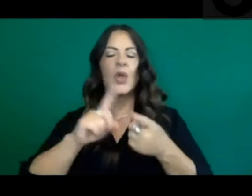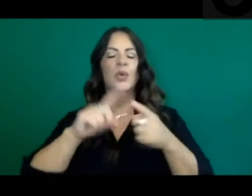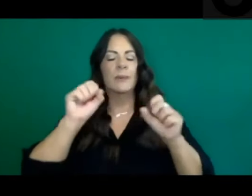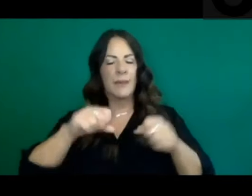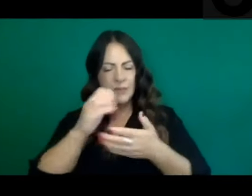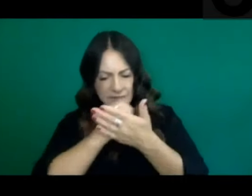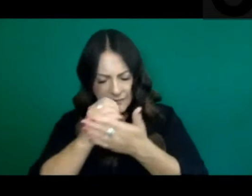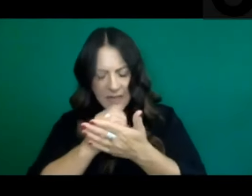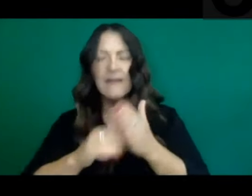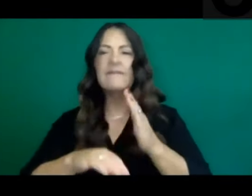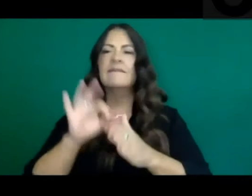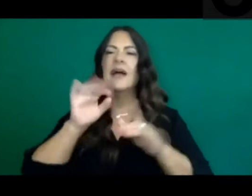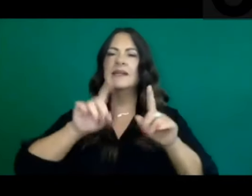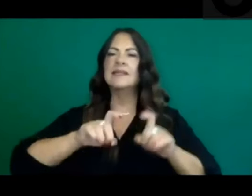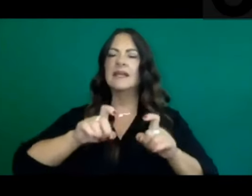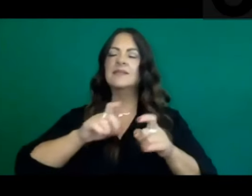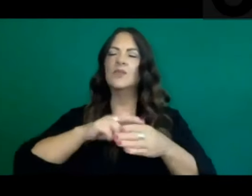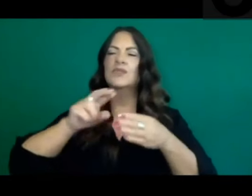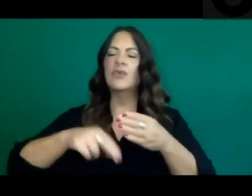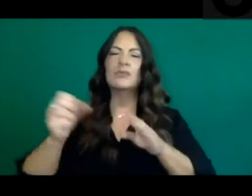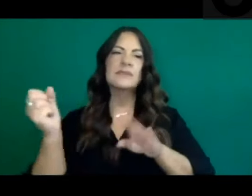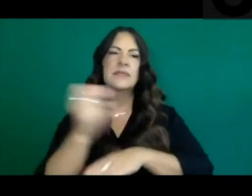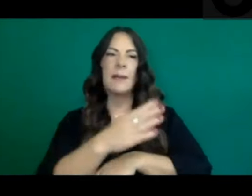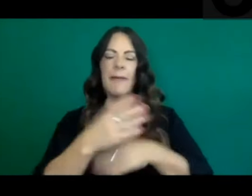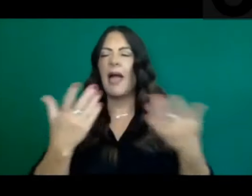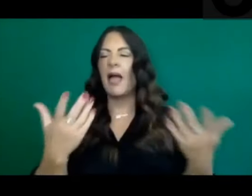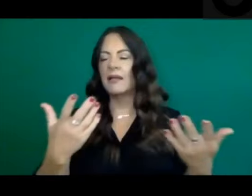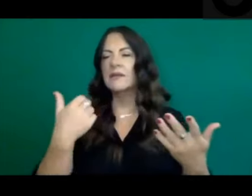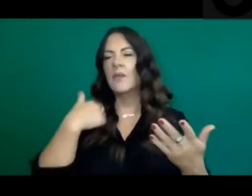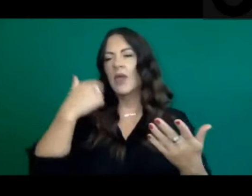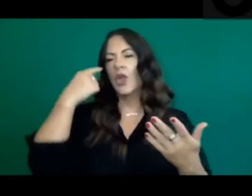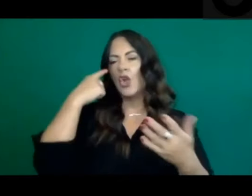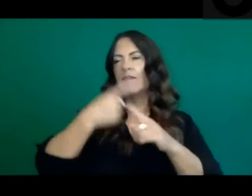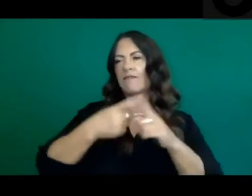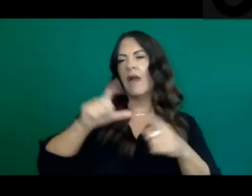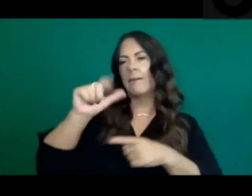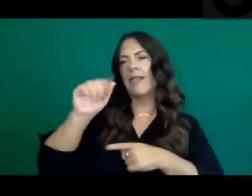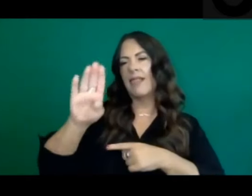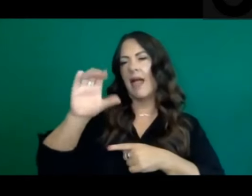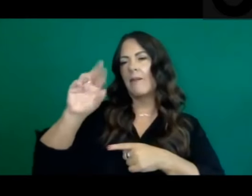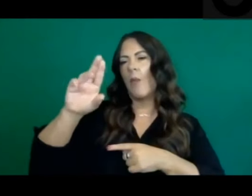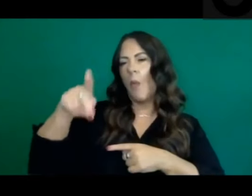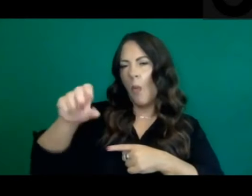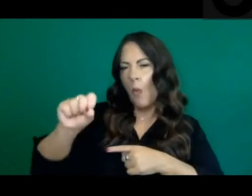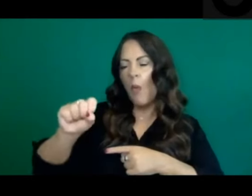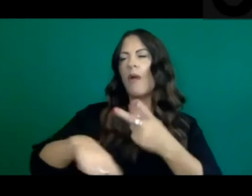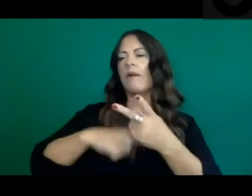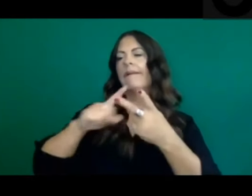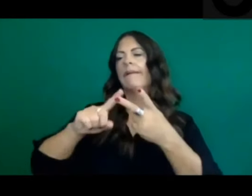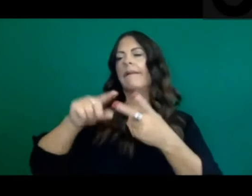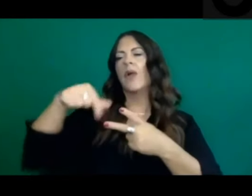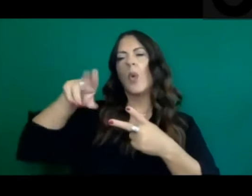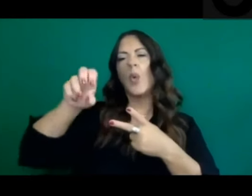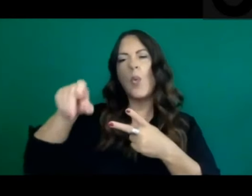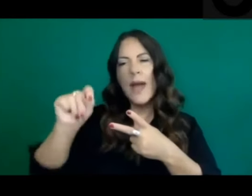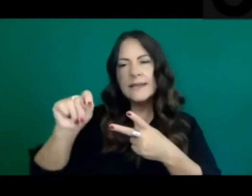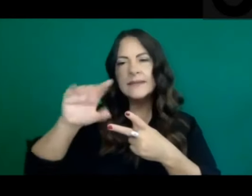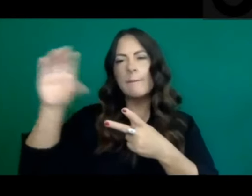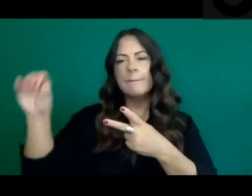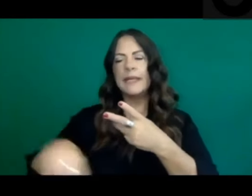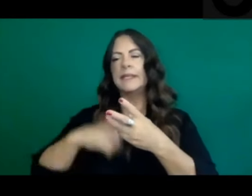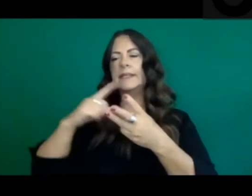to handle more tests. So I've heard that directly from our LabCorp and Quest partners, as well as in California,